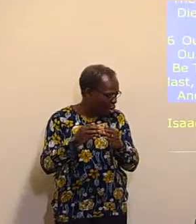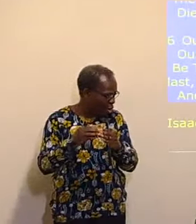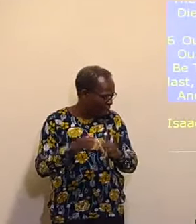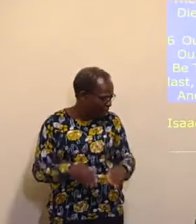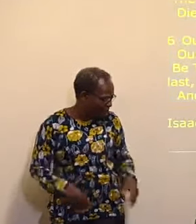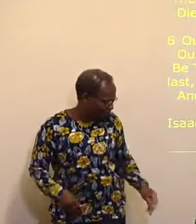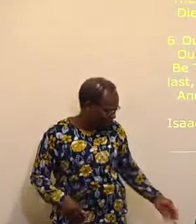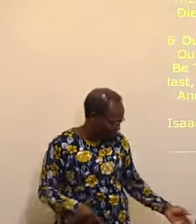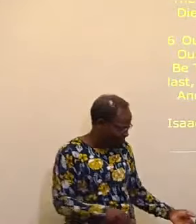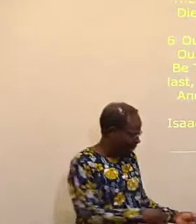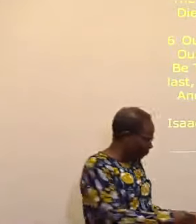thy